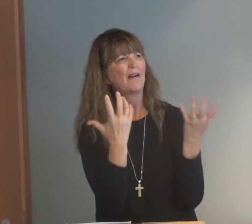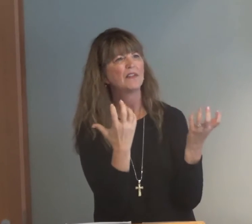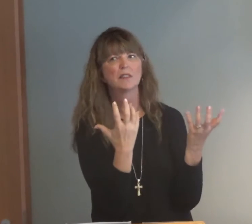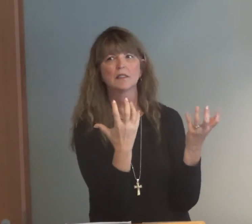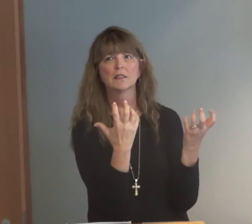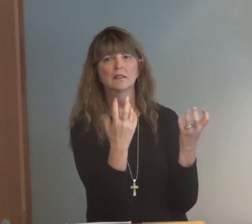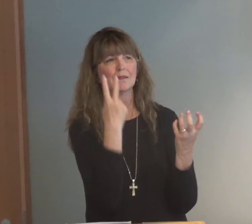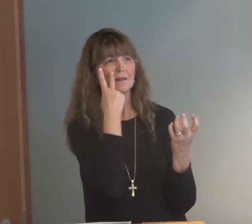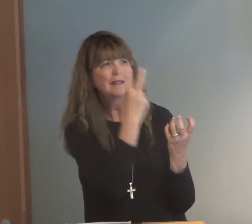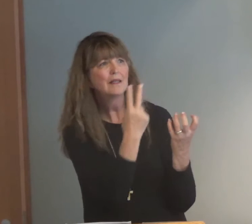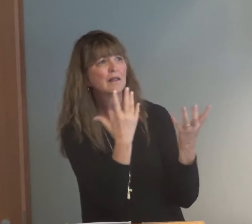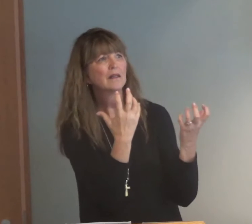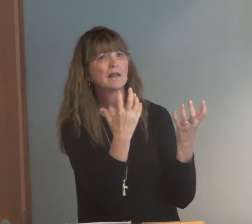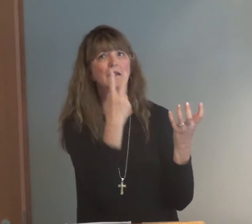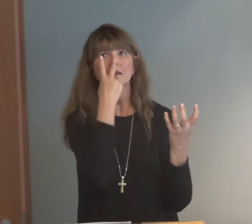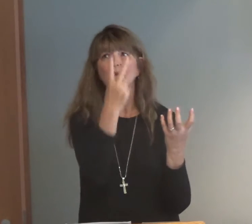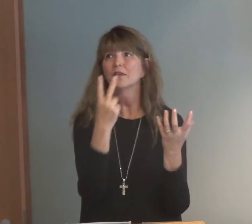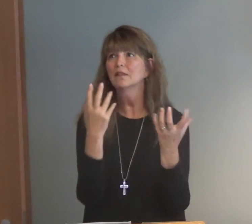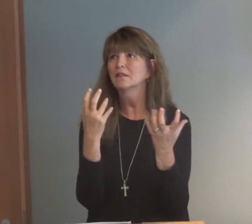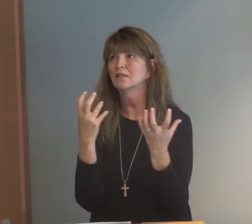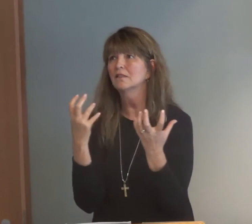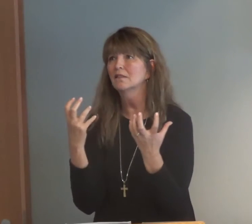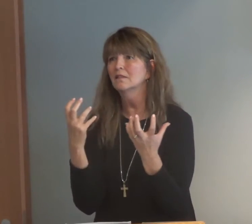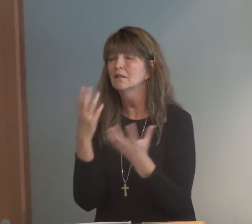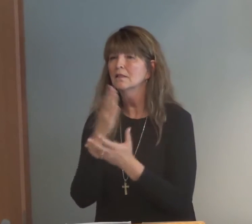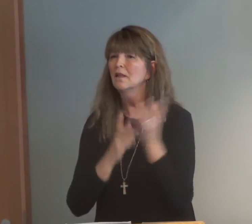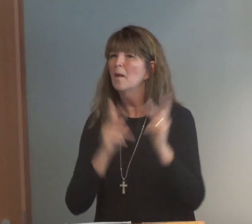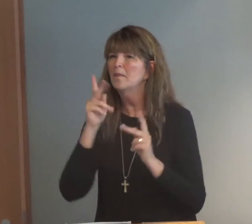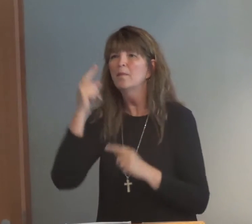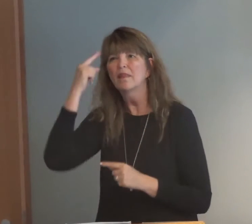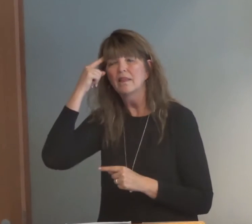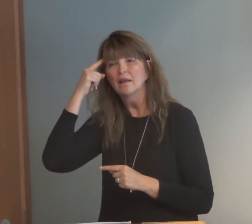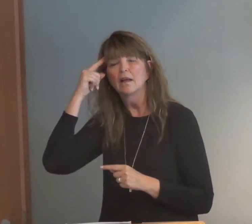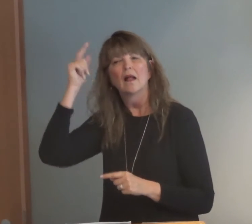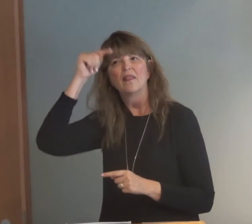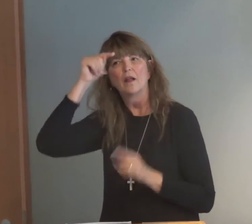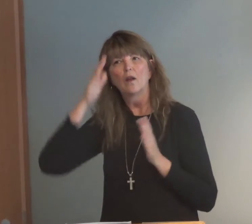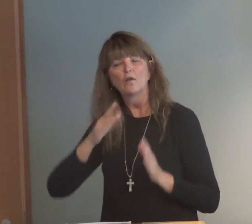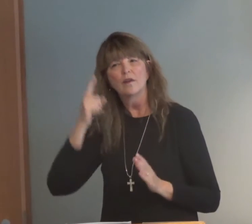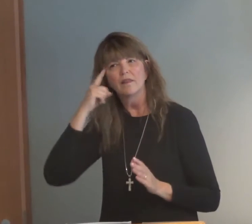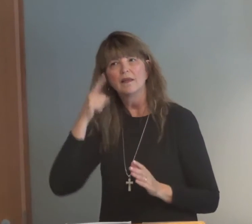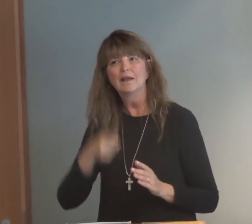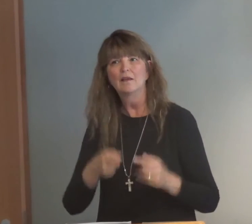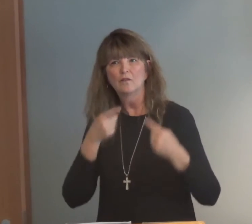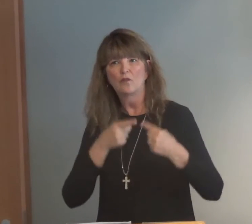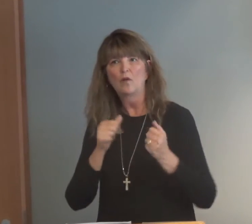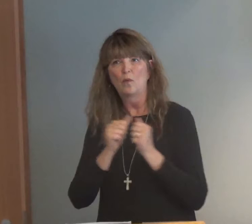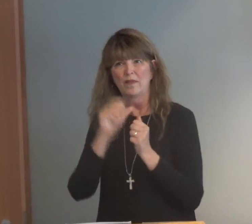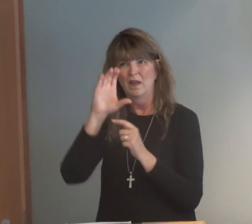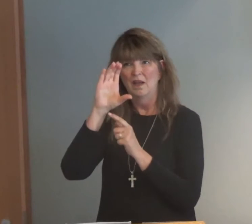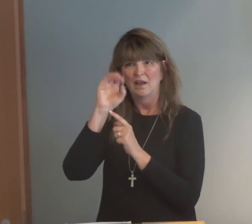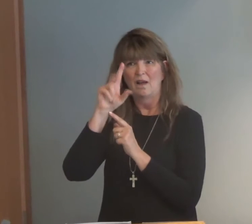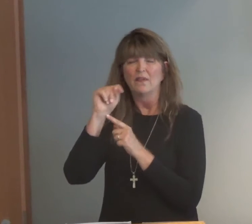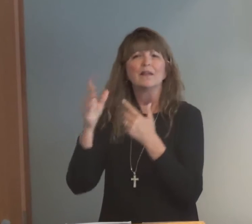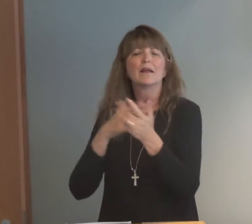or covetousness. He sees things that he wants. Some people, theologians, feel like that's what was his